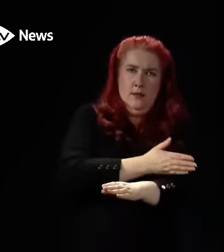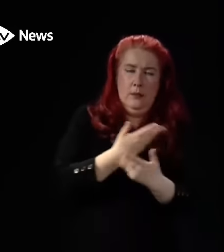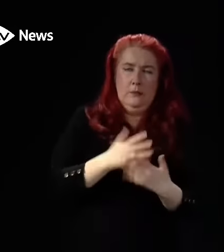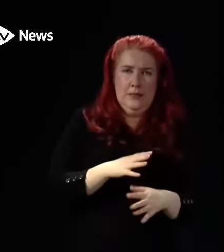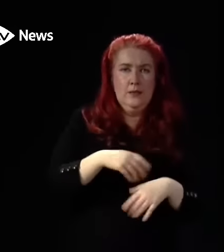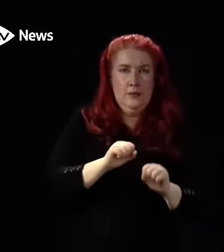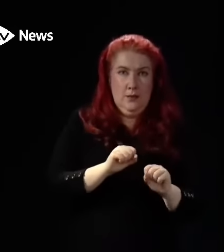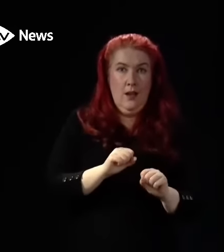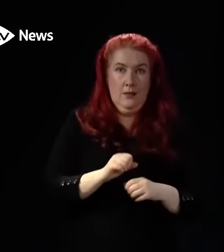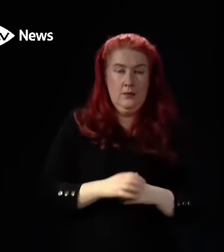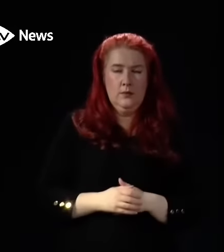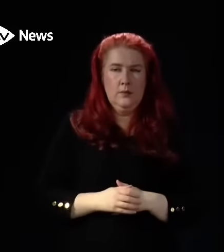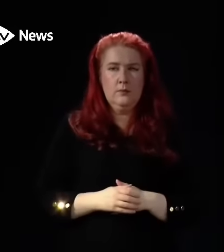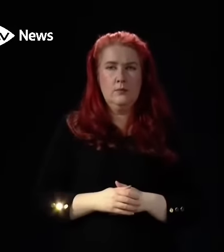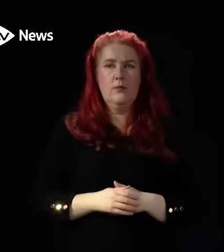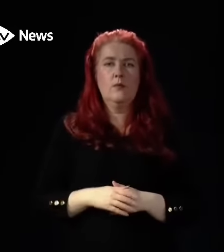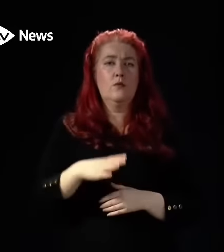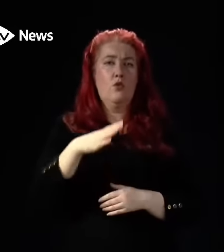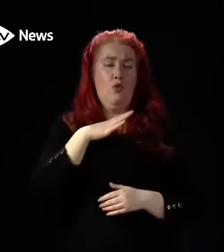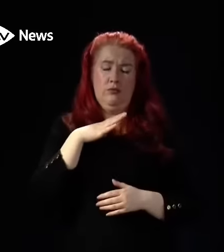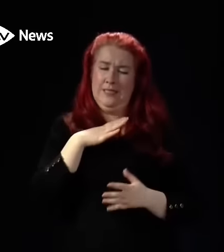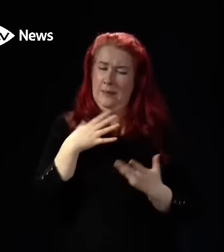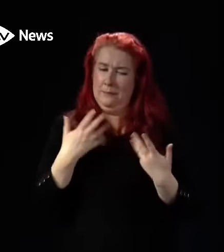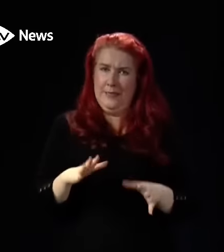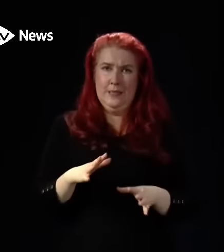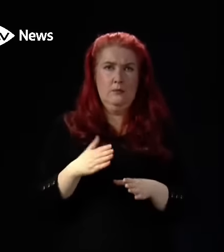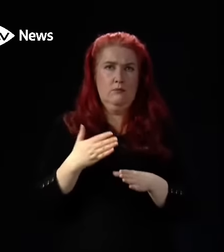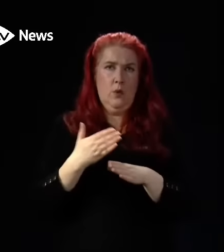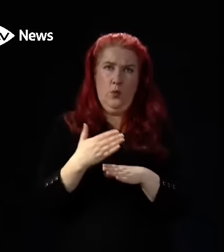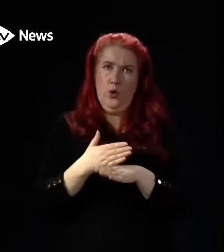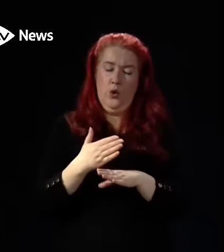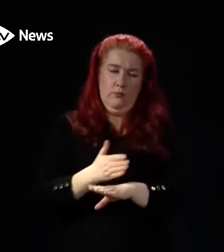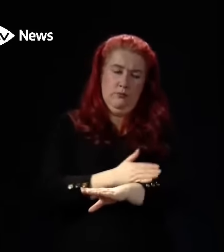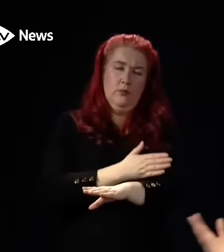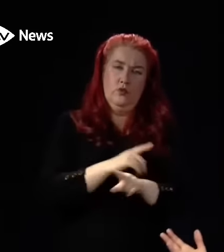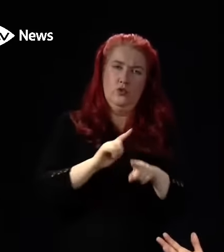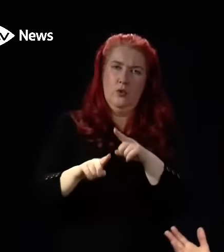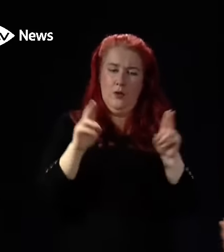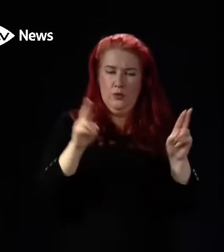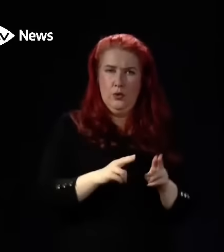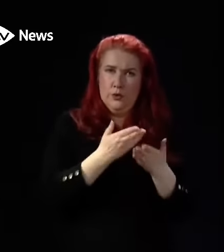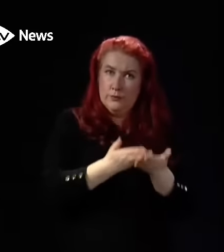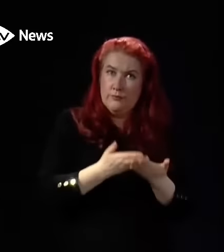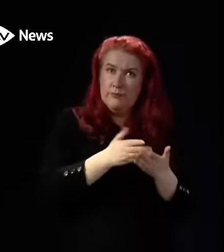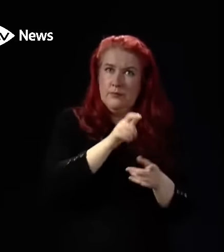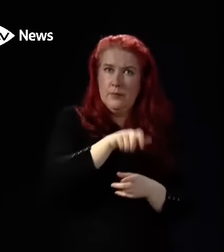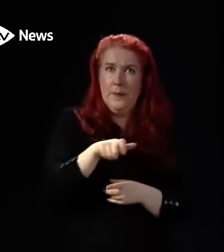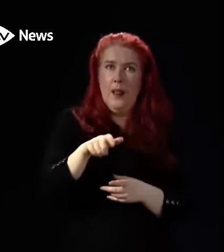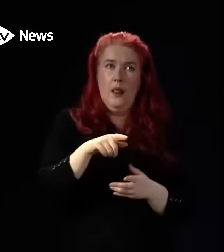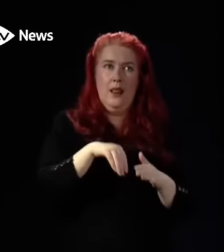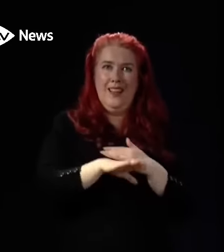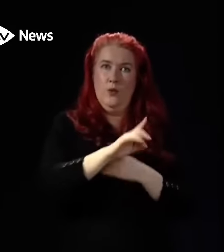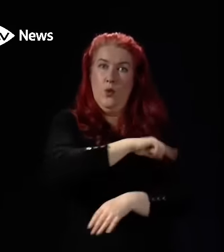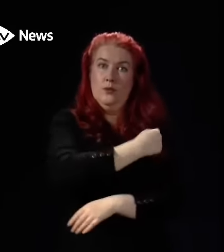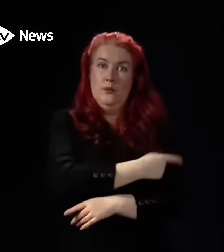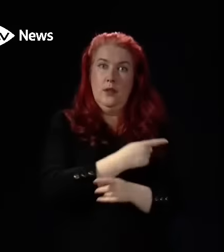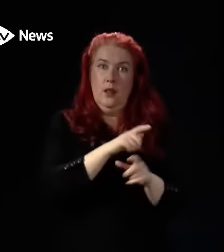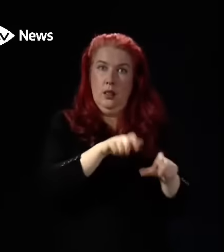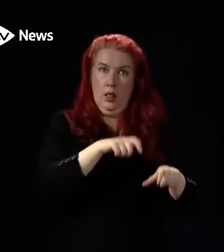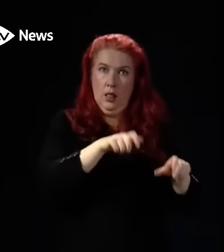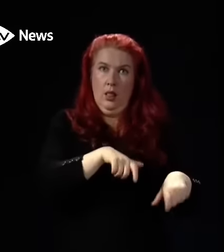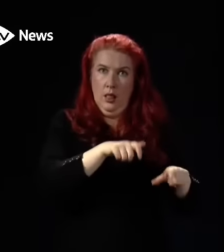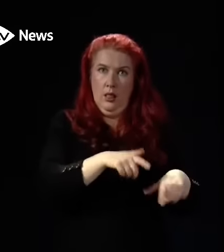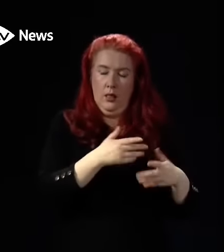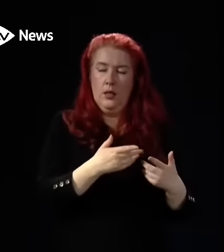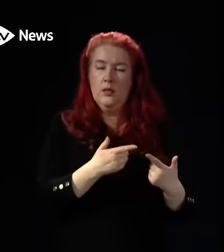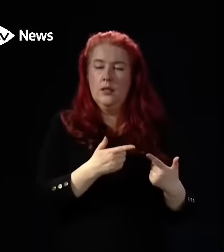work underway for some considerable time to reduce delayed discharge. Hamza made this point earlier on. It's one, I think, that often